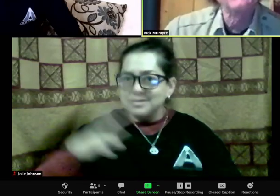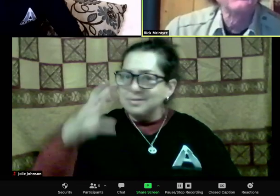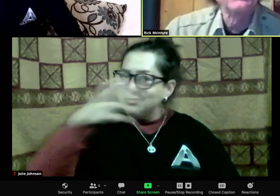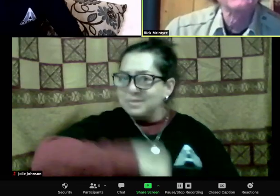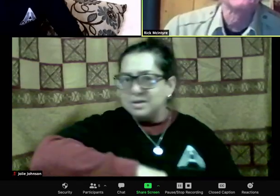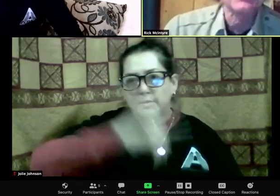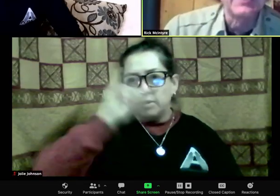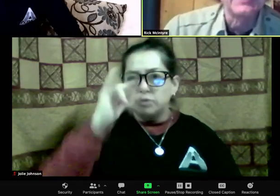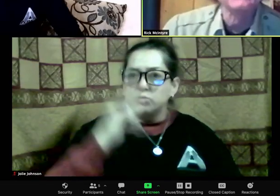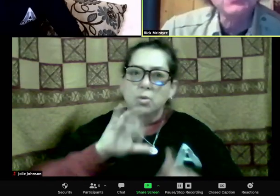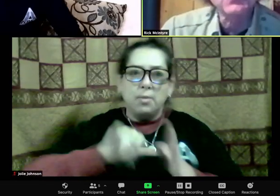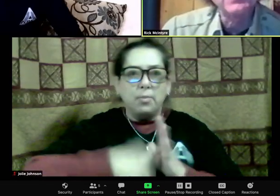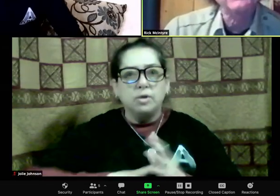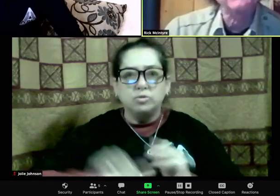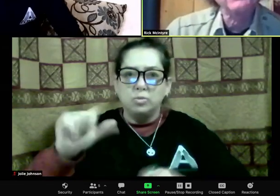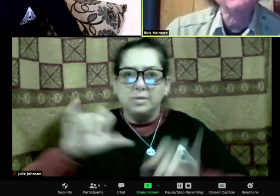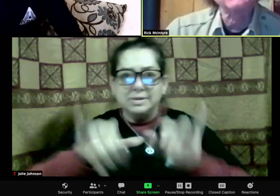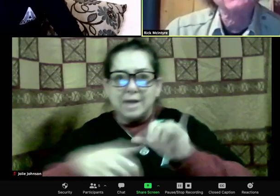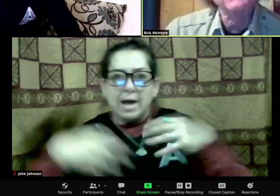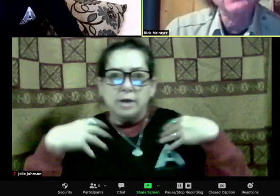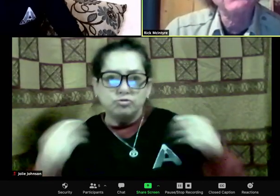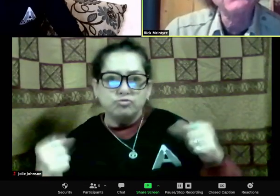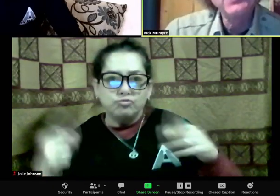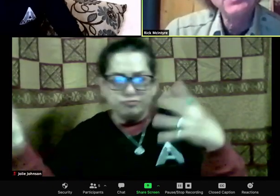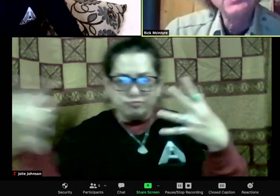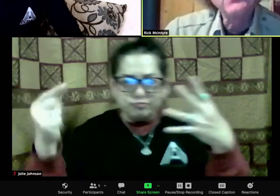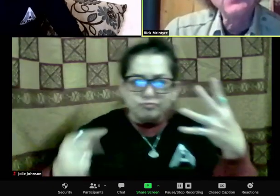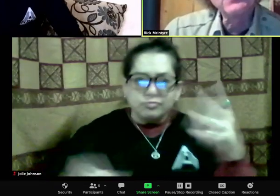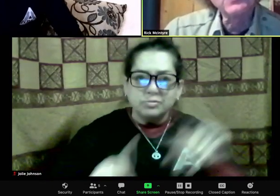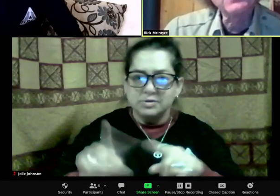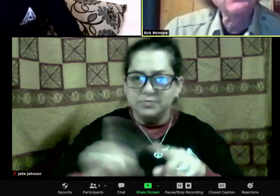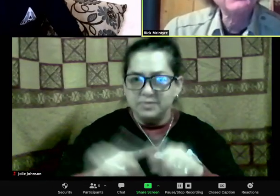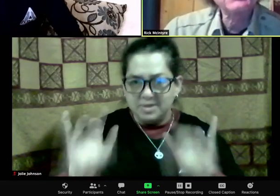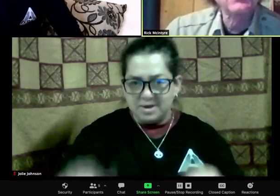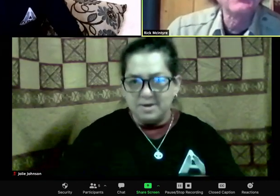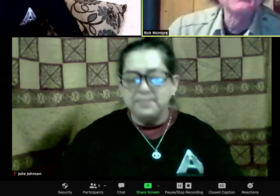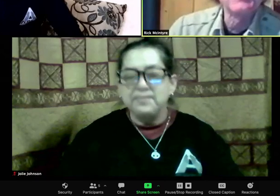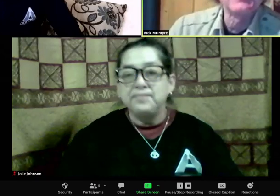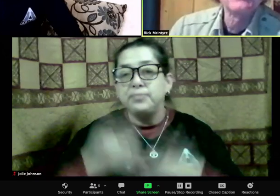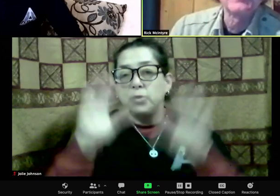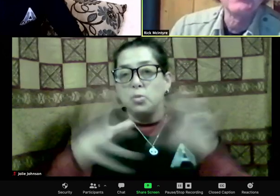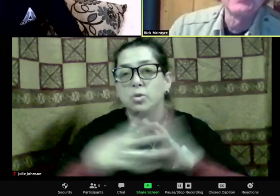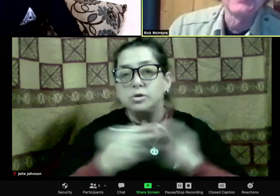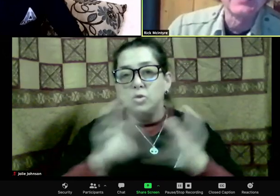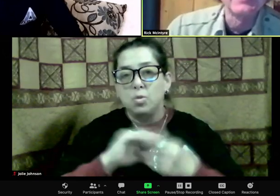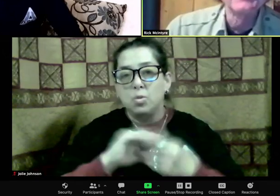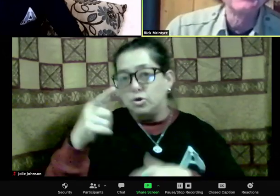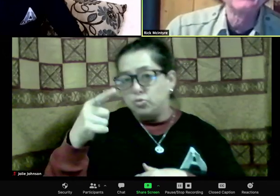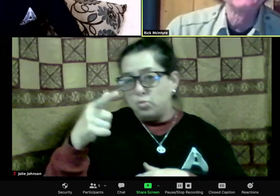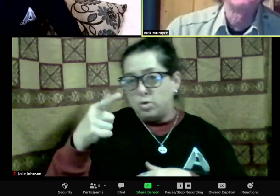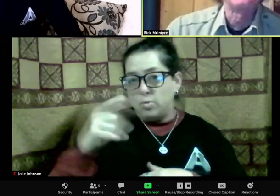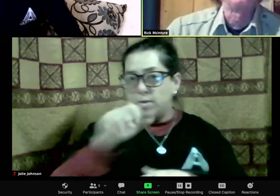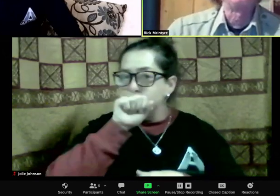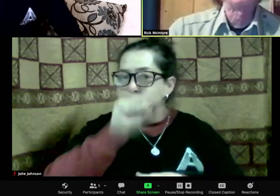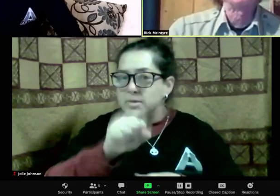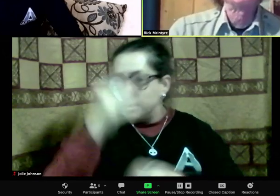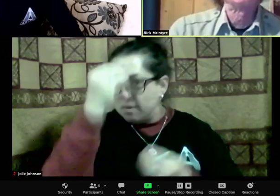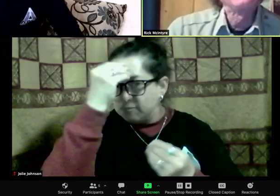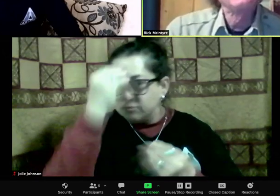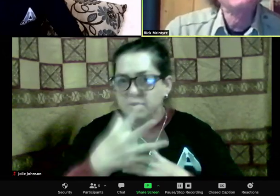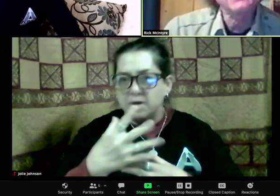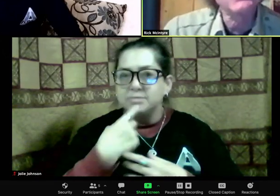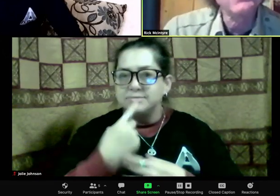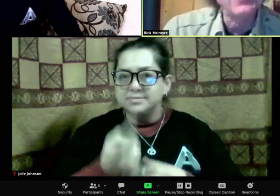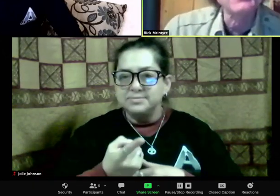enough scientist to rather than just fire her or tell her that she had really messed up. He went out and watched the pack for a